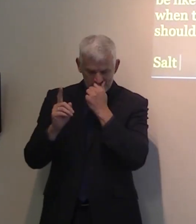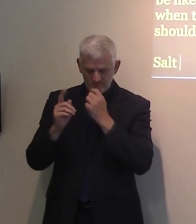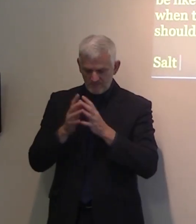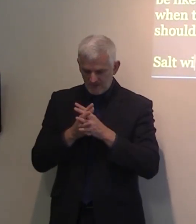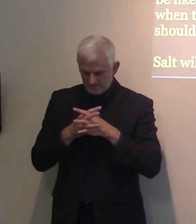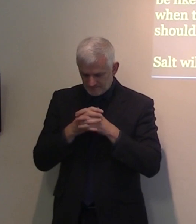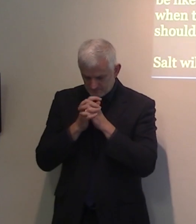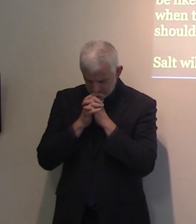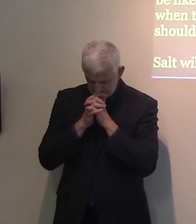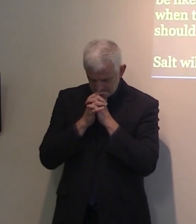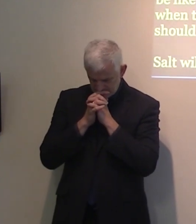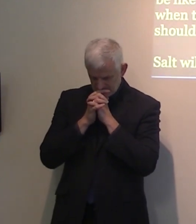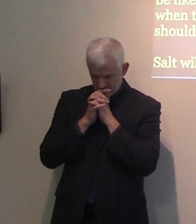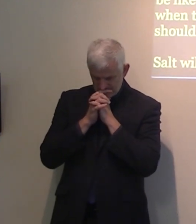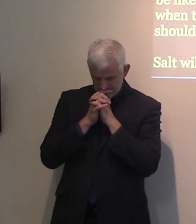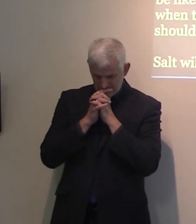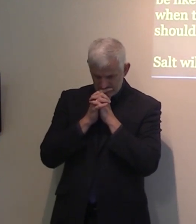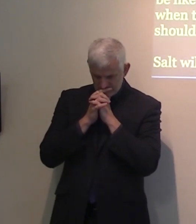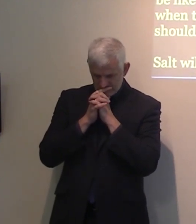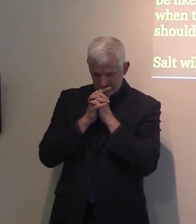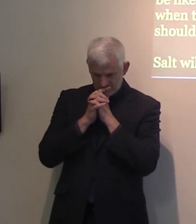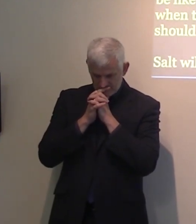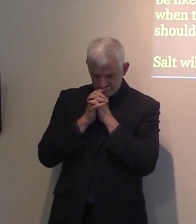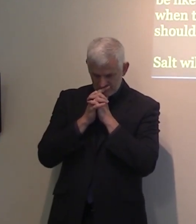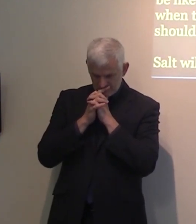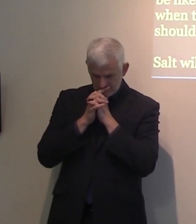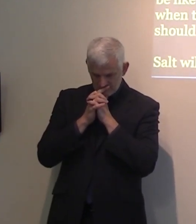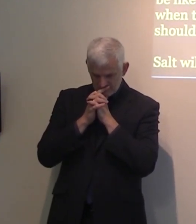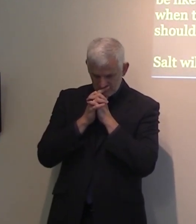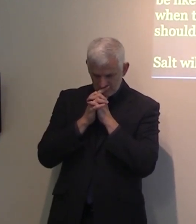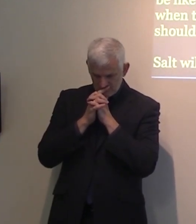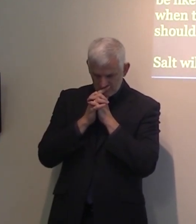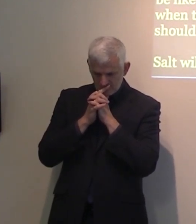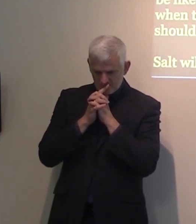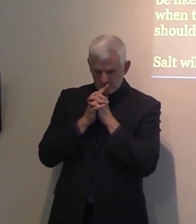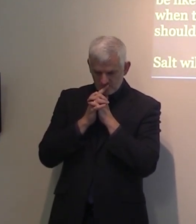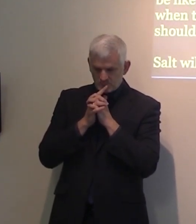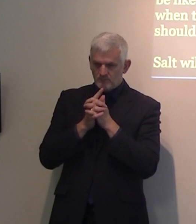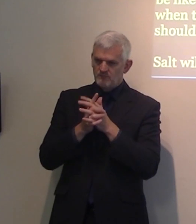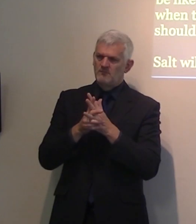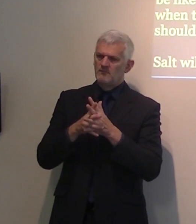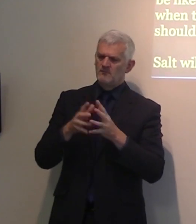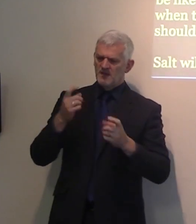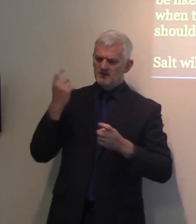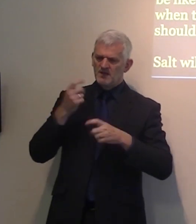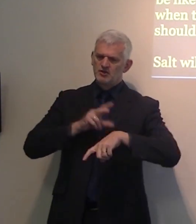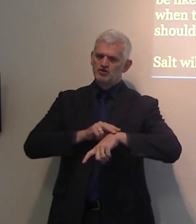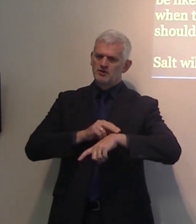if he raise up the blood pressure of sinners to request and ask about the Lord Jesus